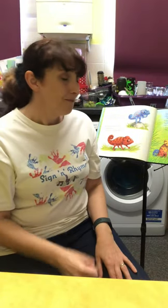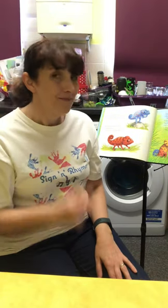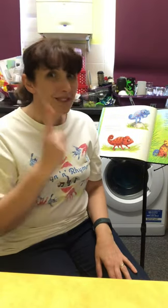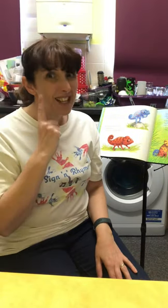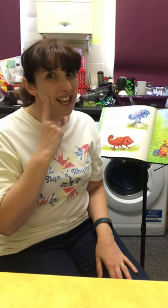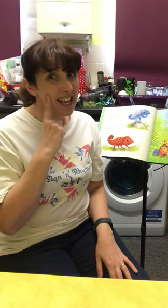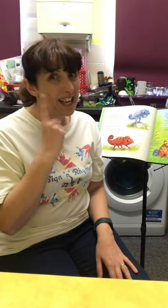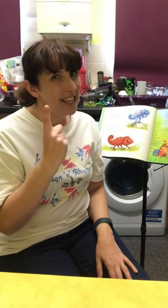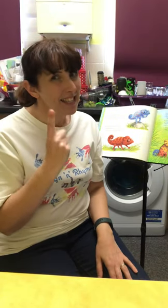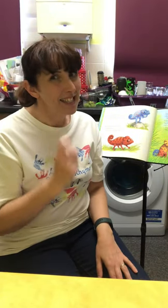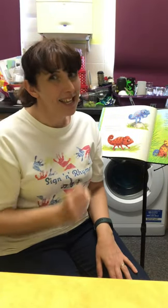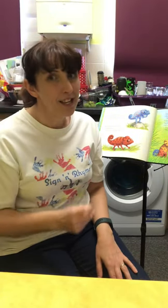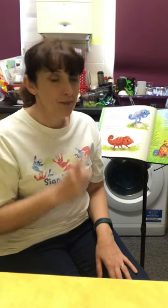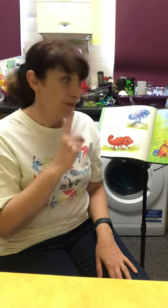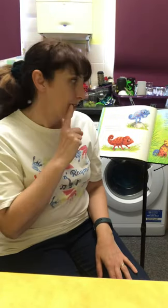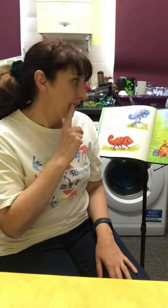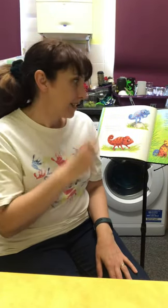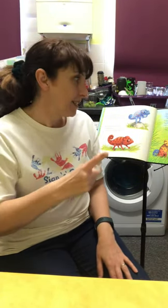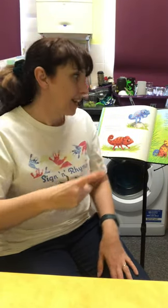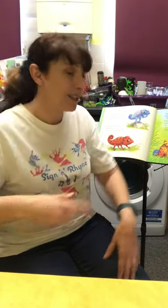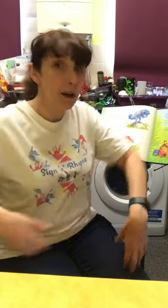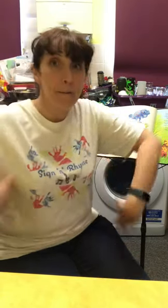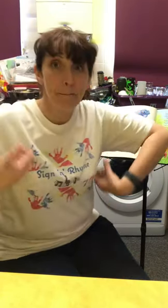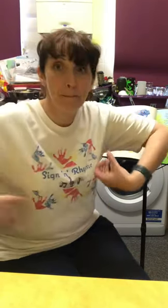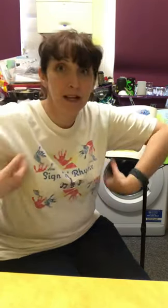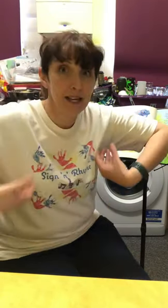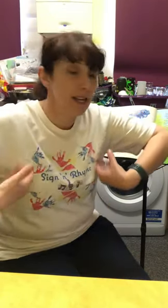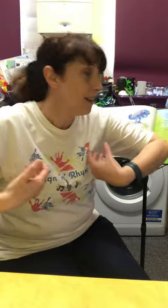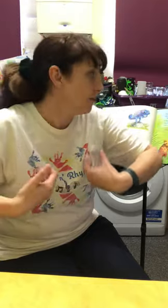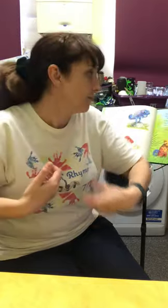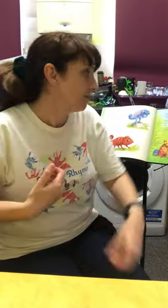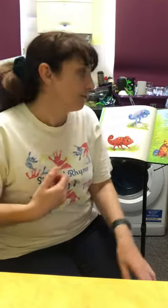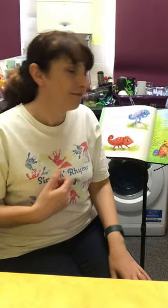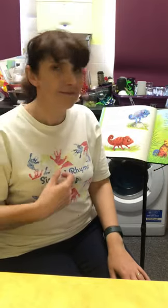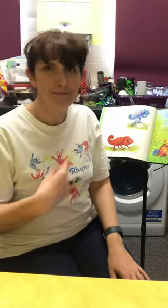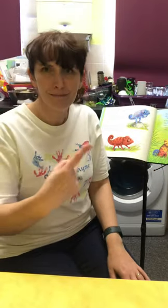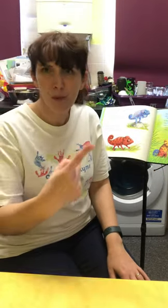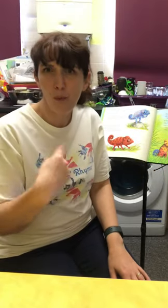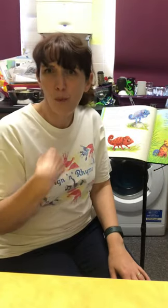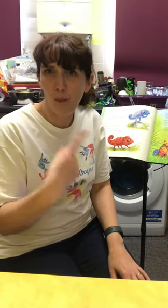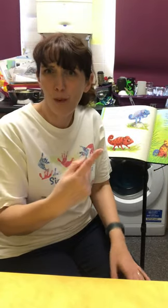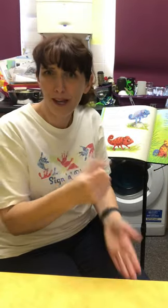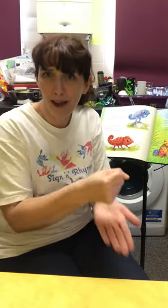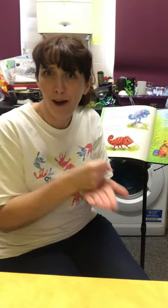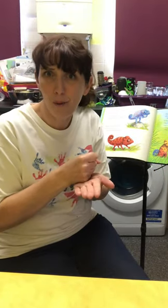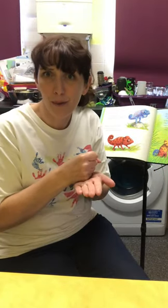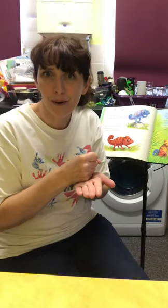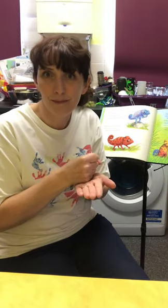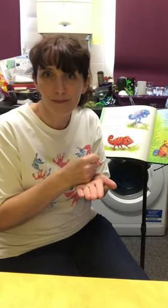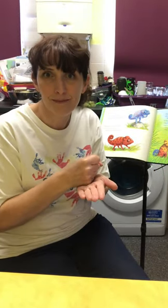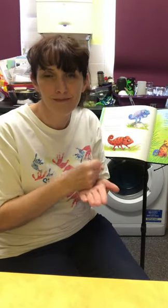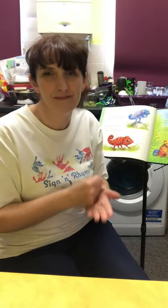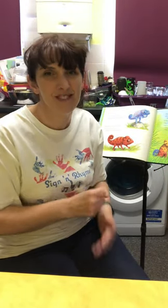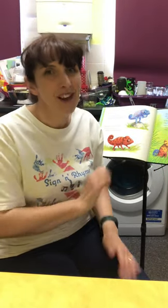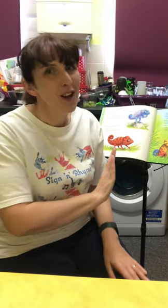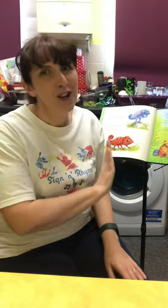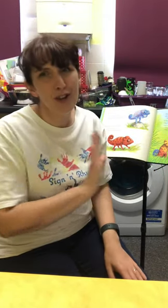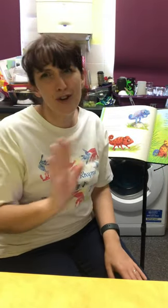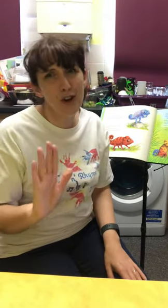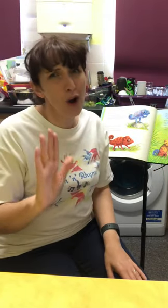Easy, said monkey. We'll help. No